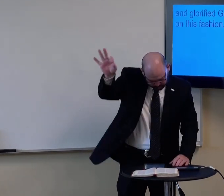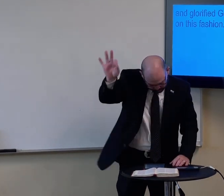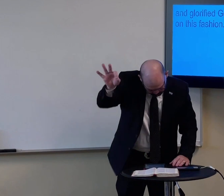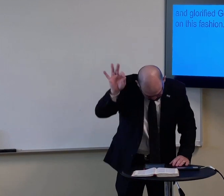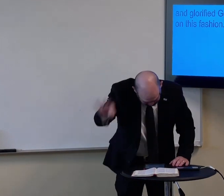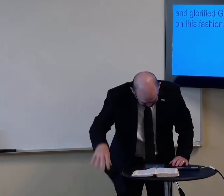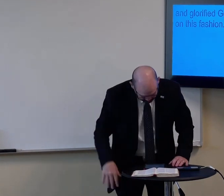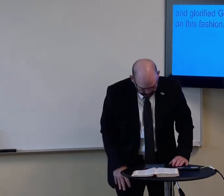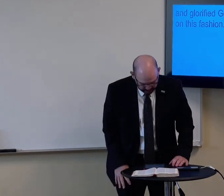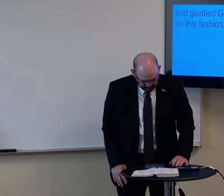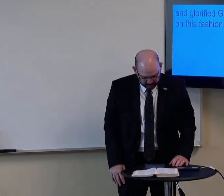And Jesus preached.